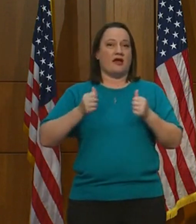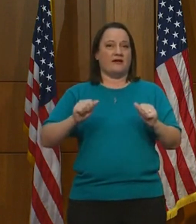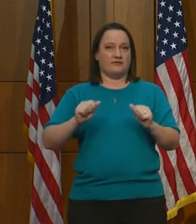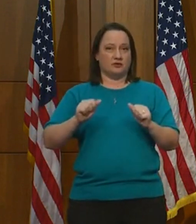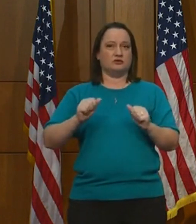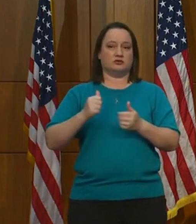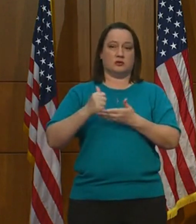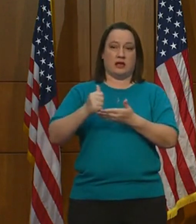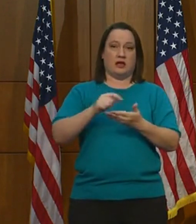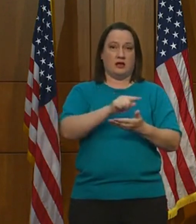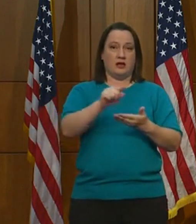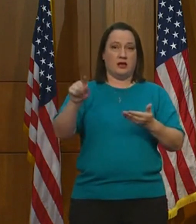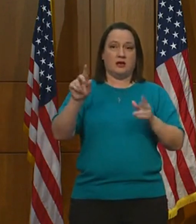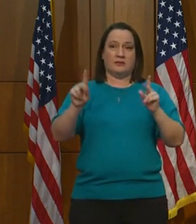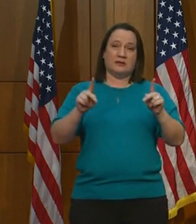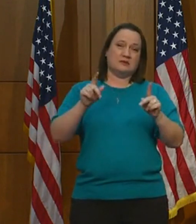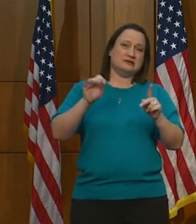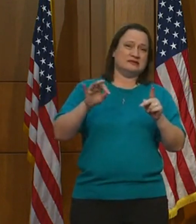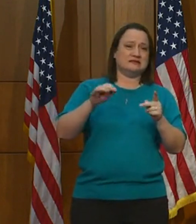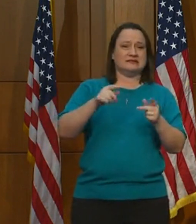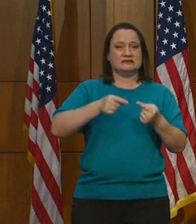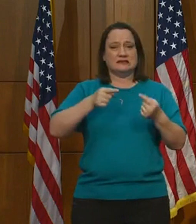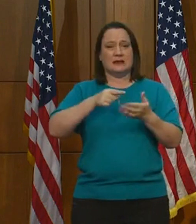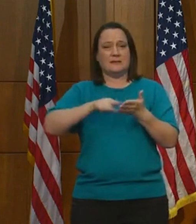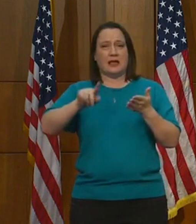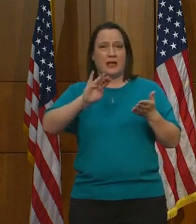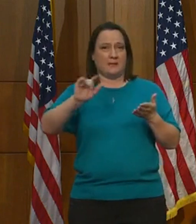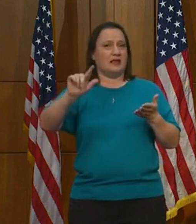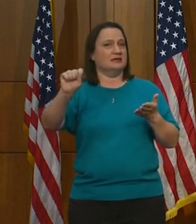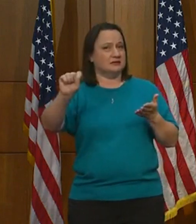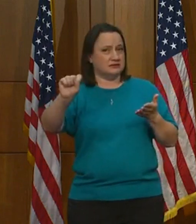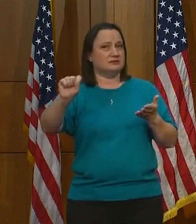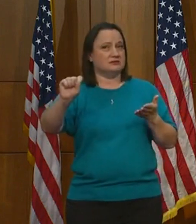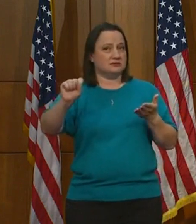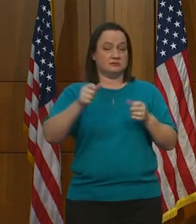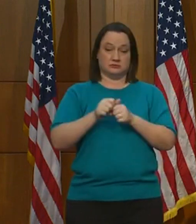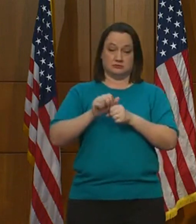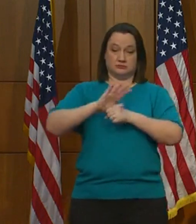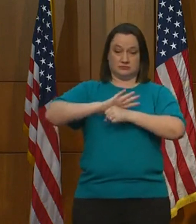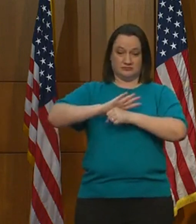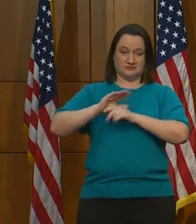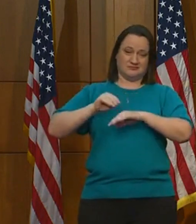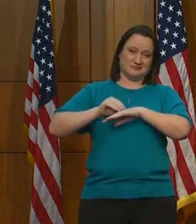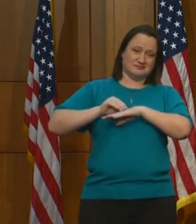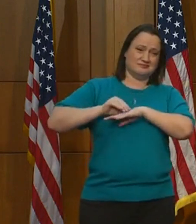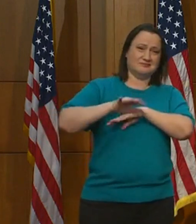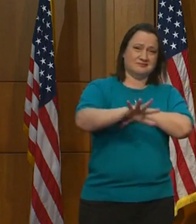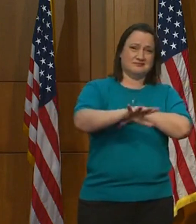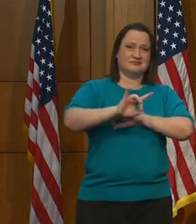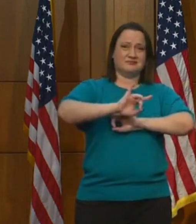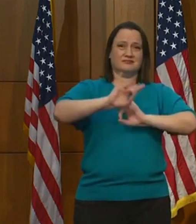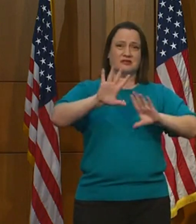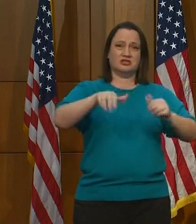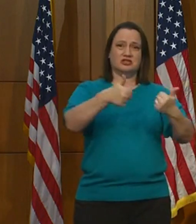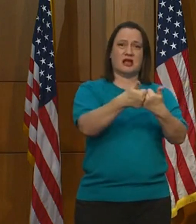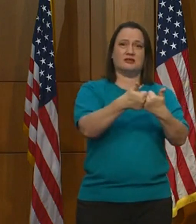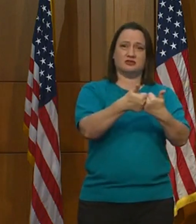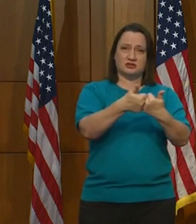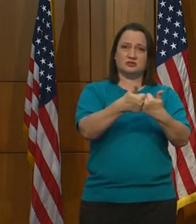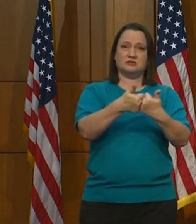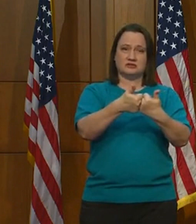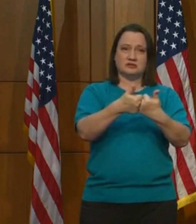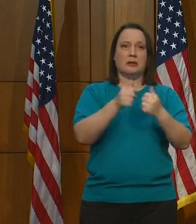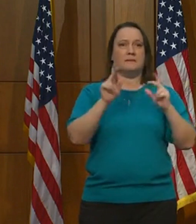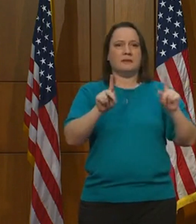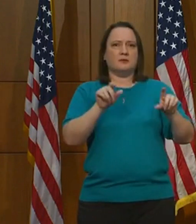finding it difficult to pay their bills. The pandemic has created unprecedented challenges. People who did